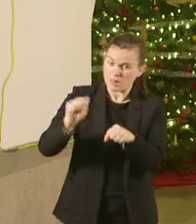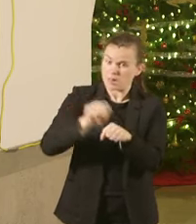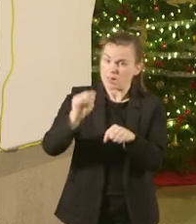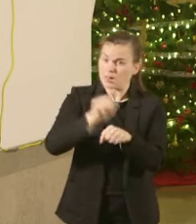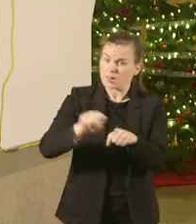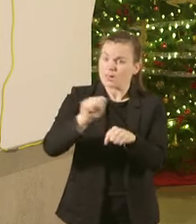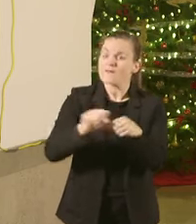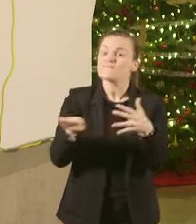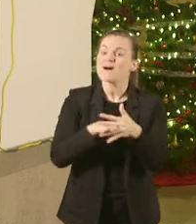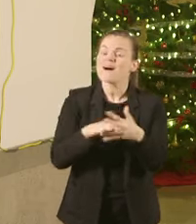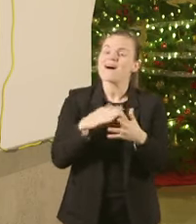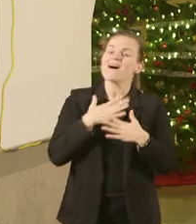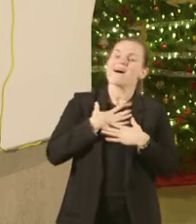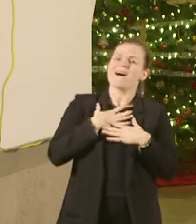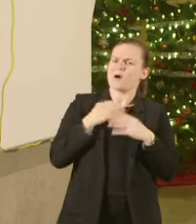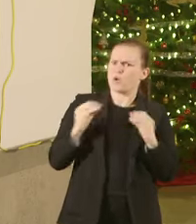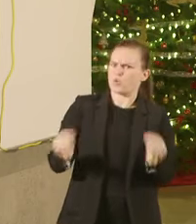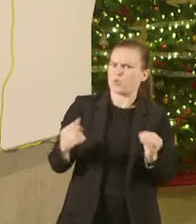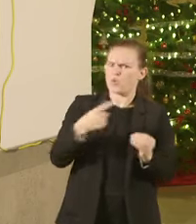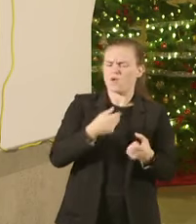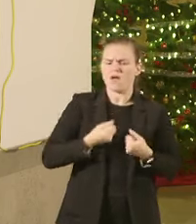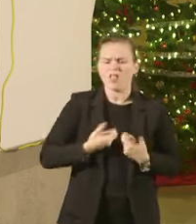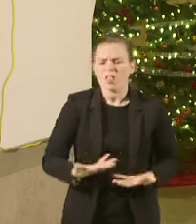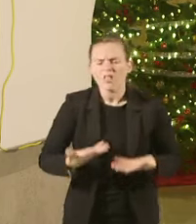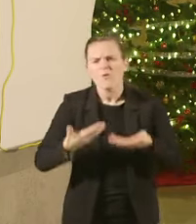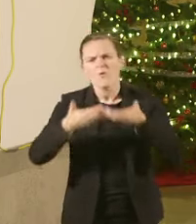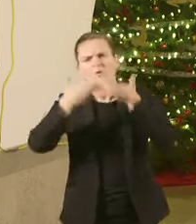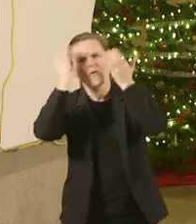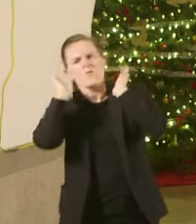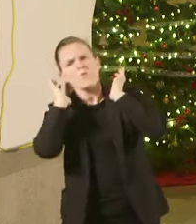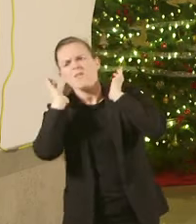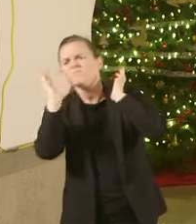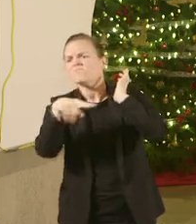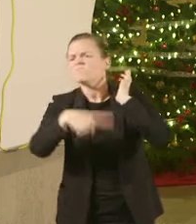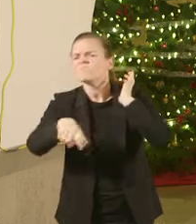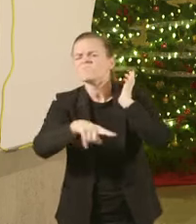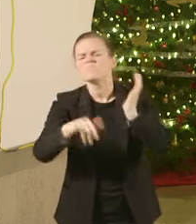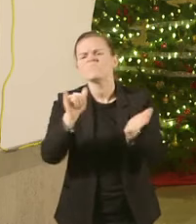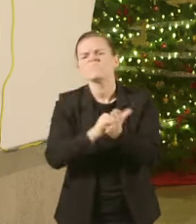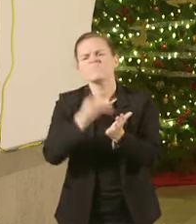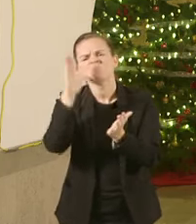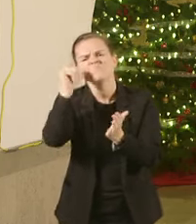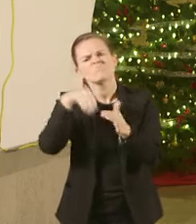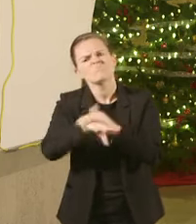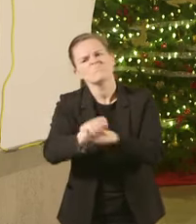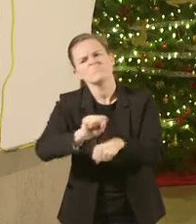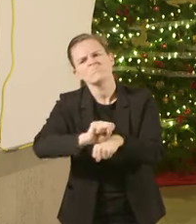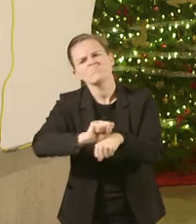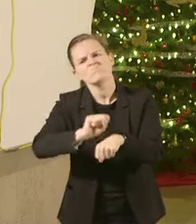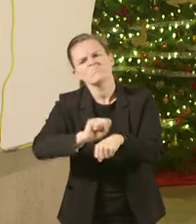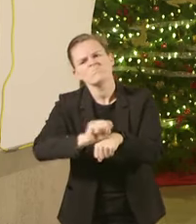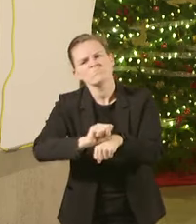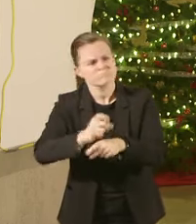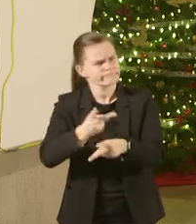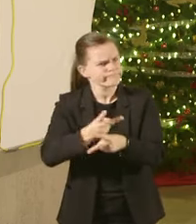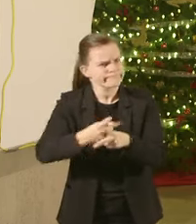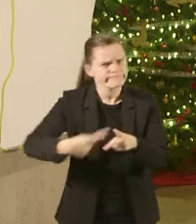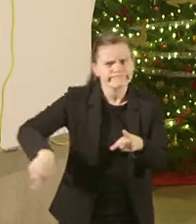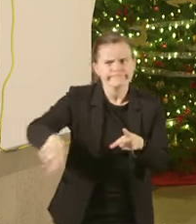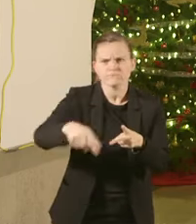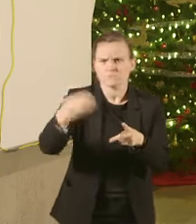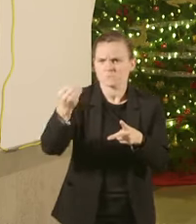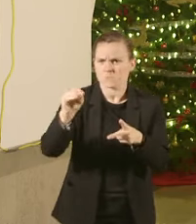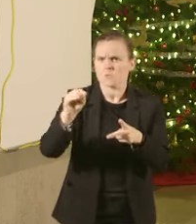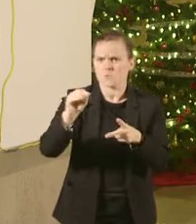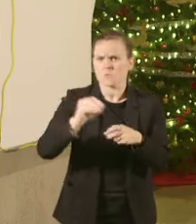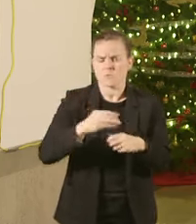overwhelmed But they continue to rise to the challenge and take care of Missourians We cannot thank them enough